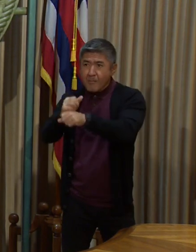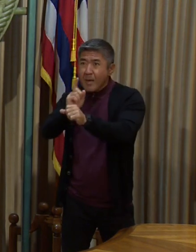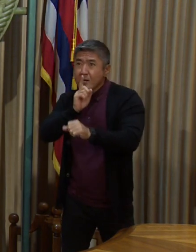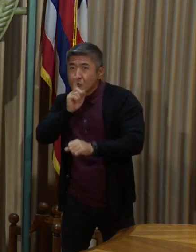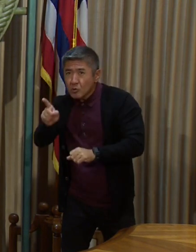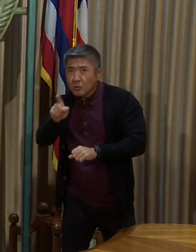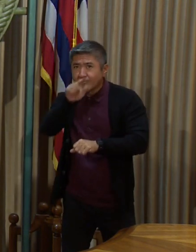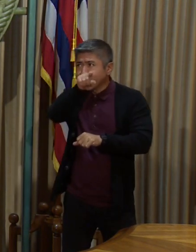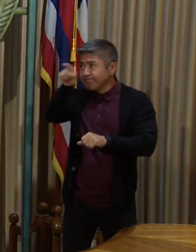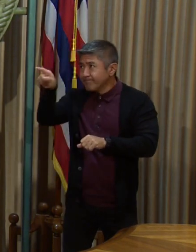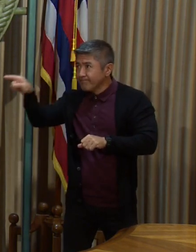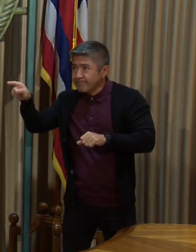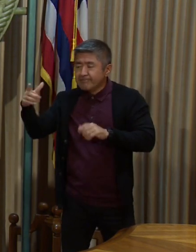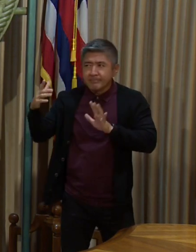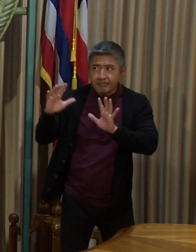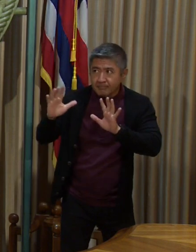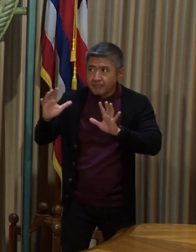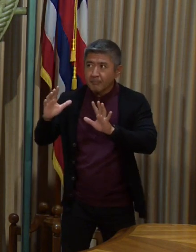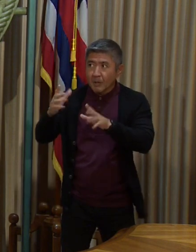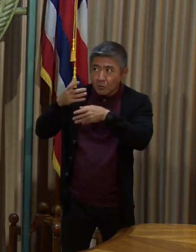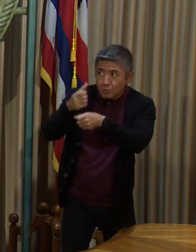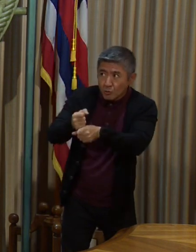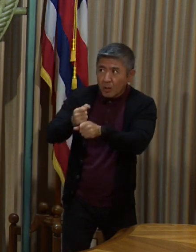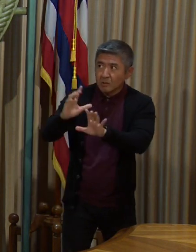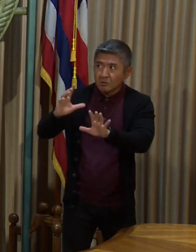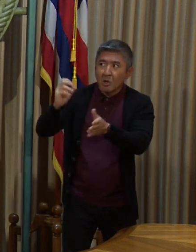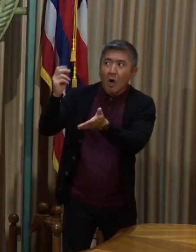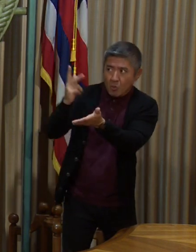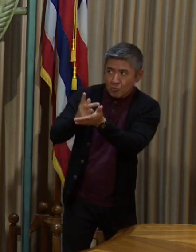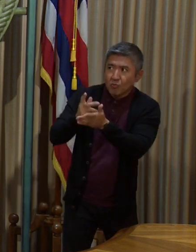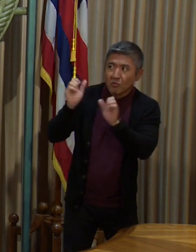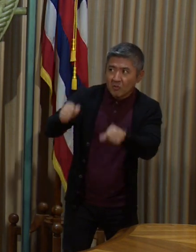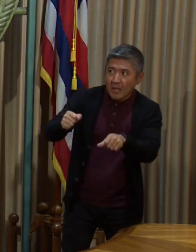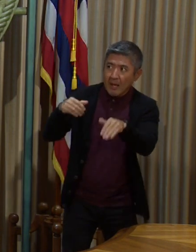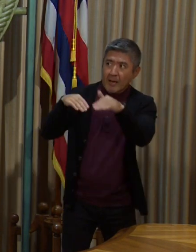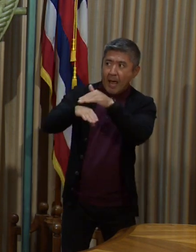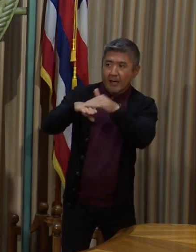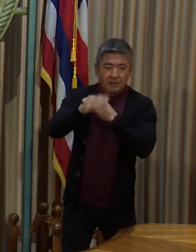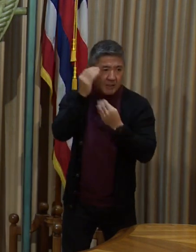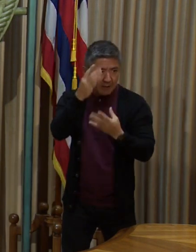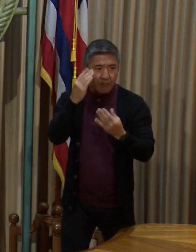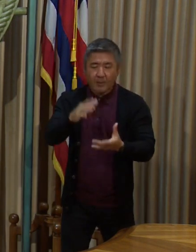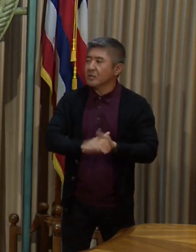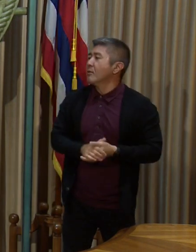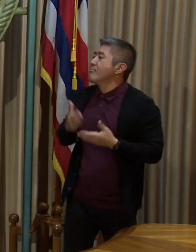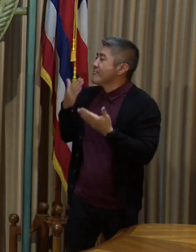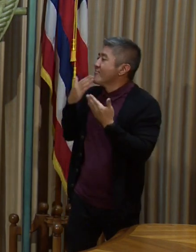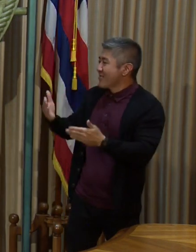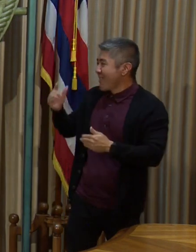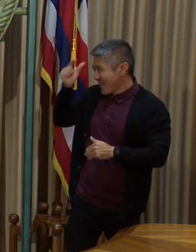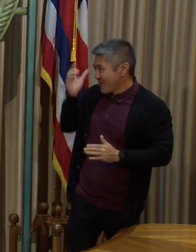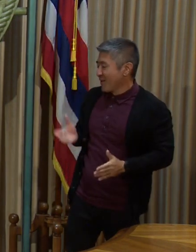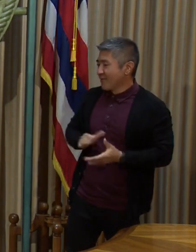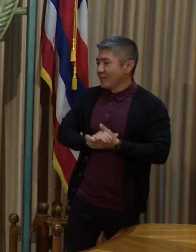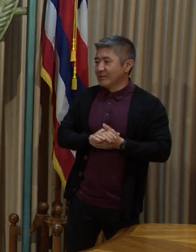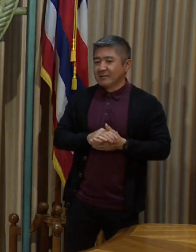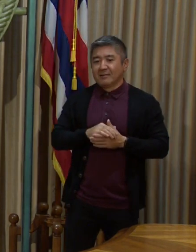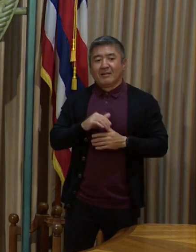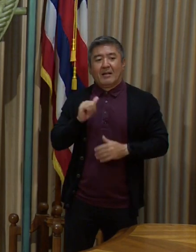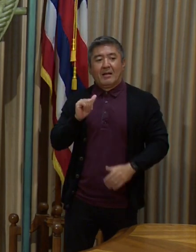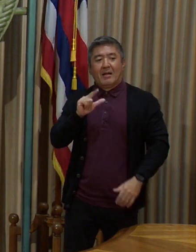that appropriate approvals are attained. Governor, thank you very much. Going to Oleni